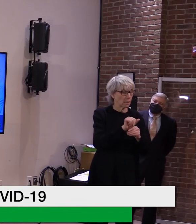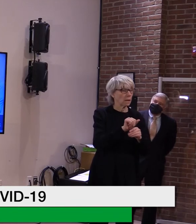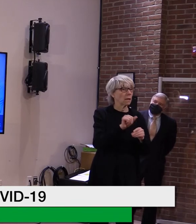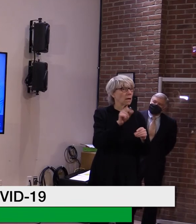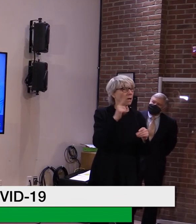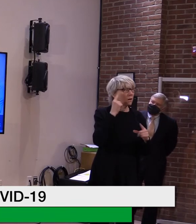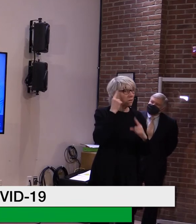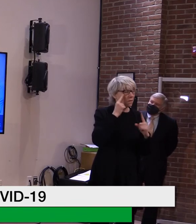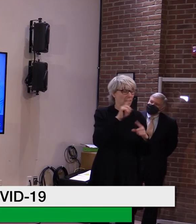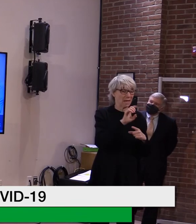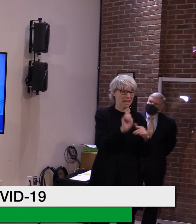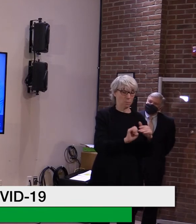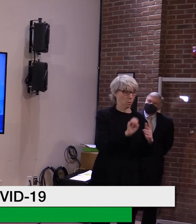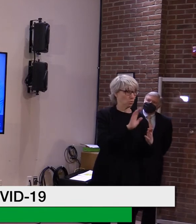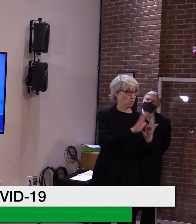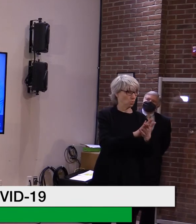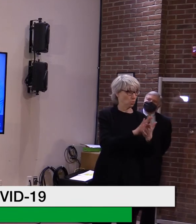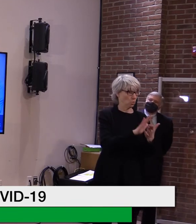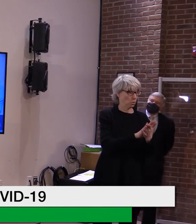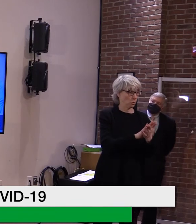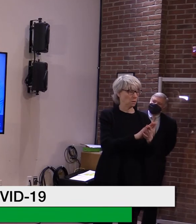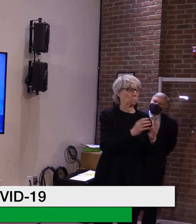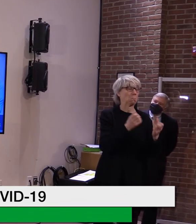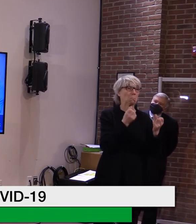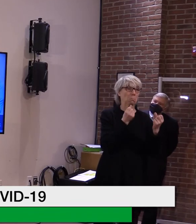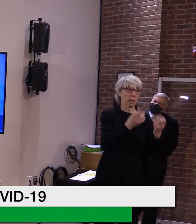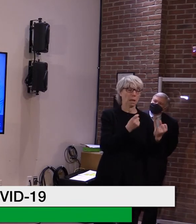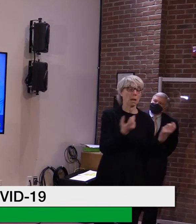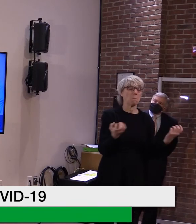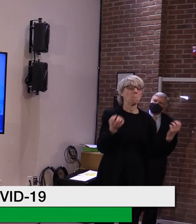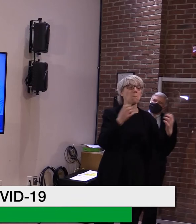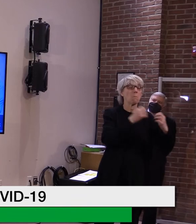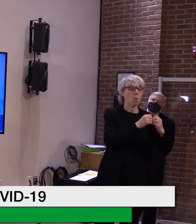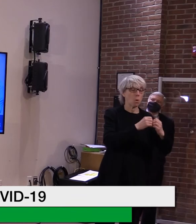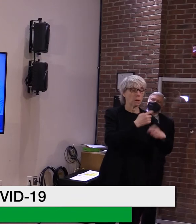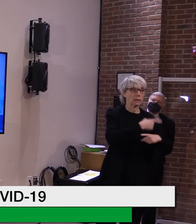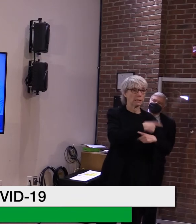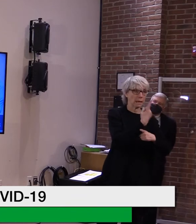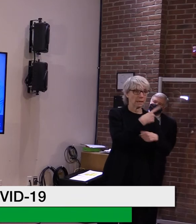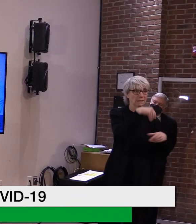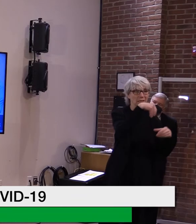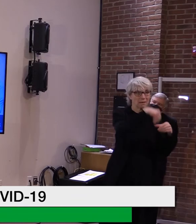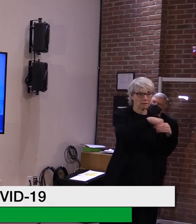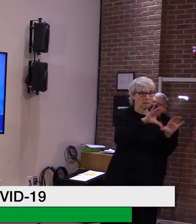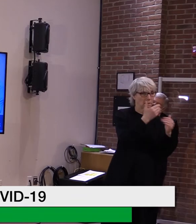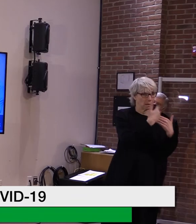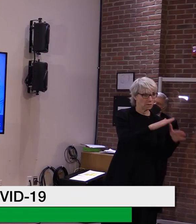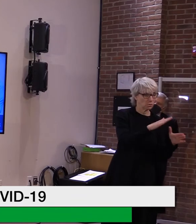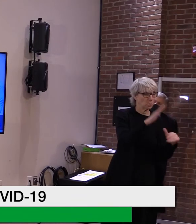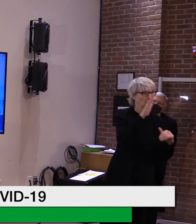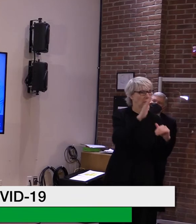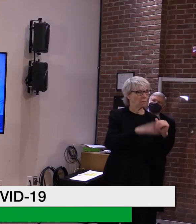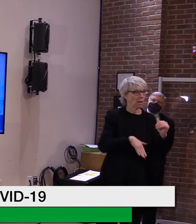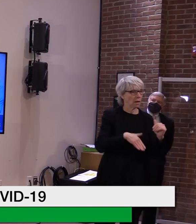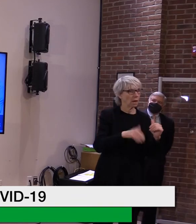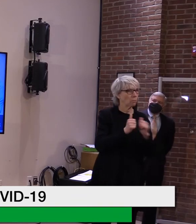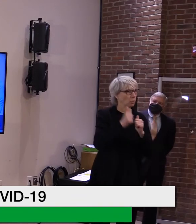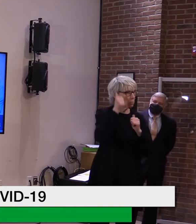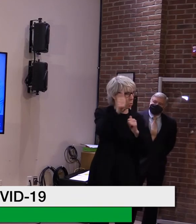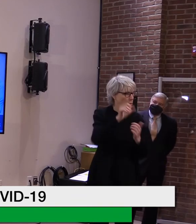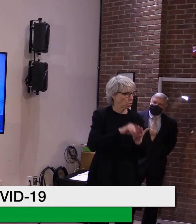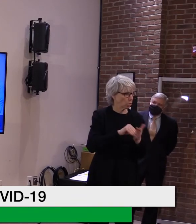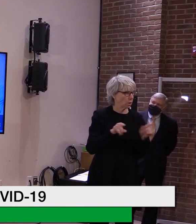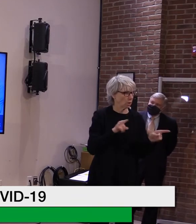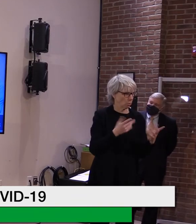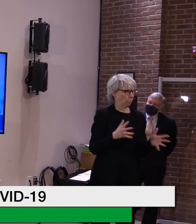that have more in-person education is quite high in Vermont. So it's not that they're returning to anything. They're already there.